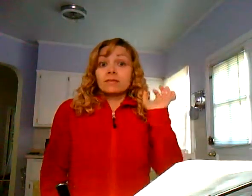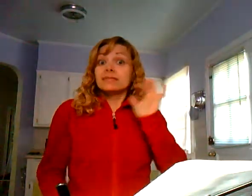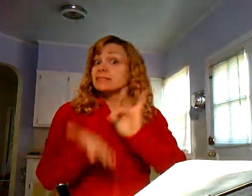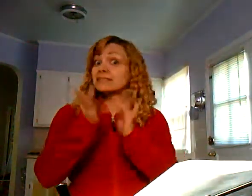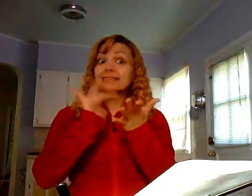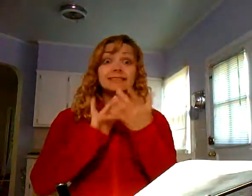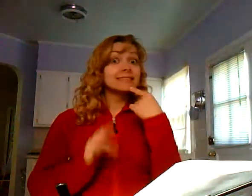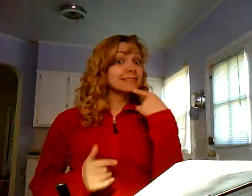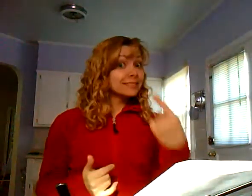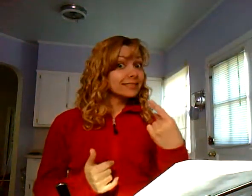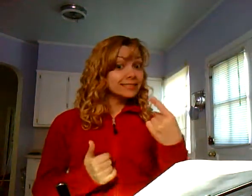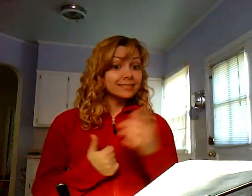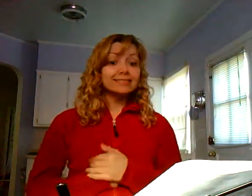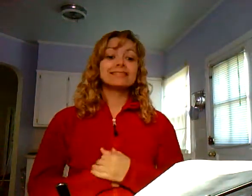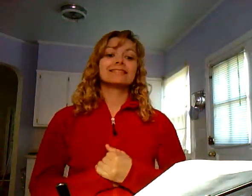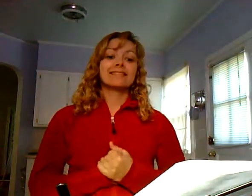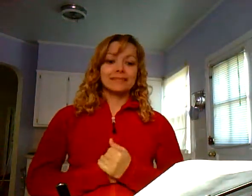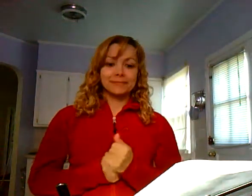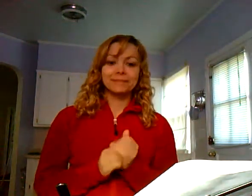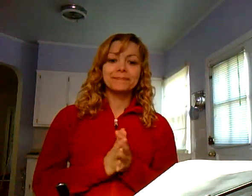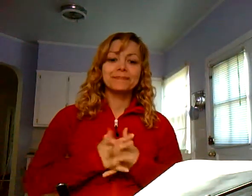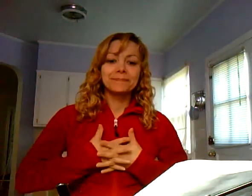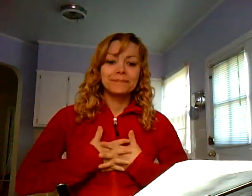It's not my opinion. That's what the Bible says.